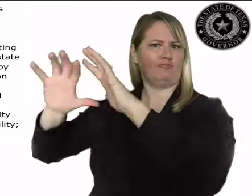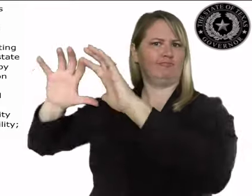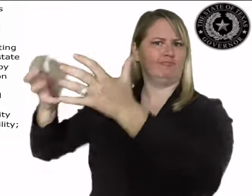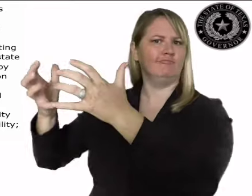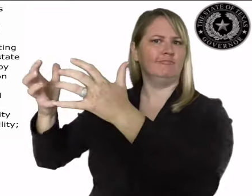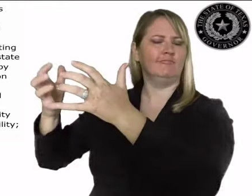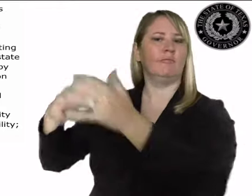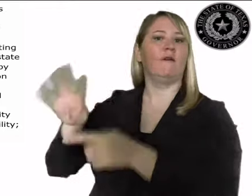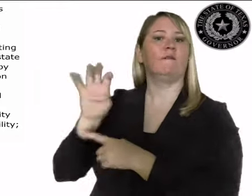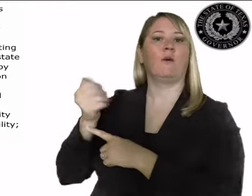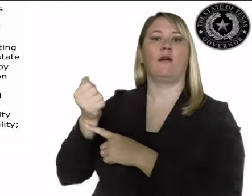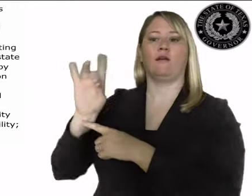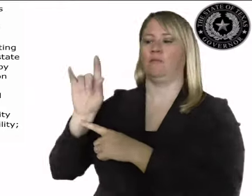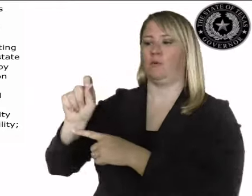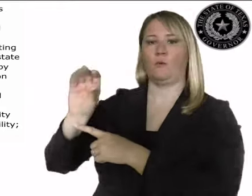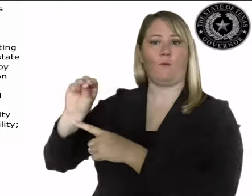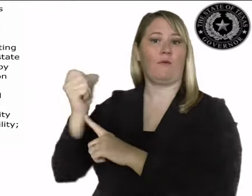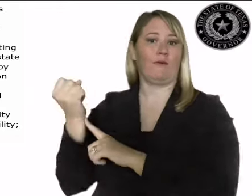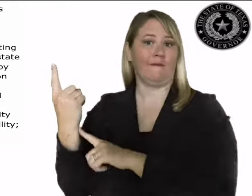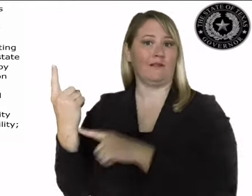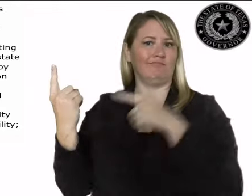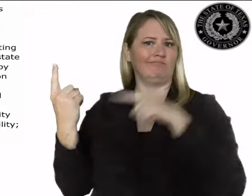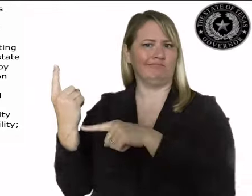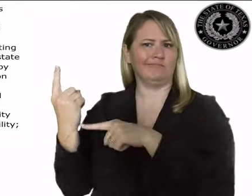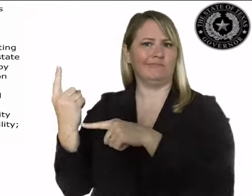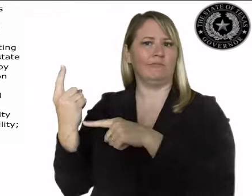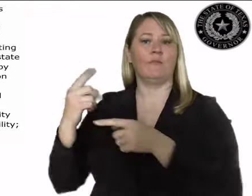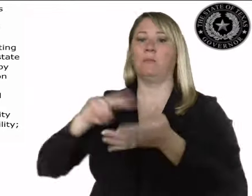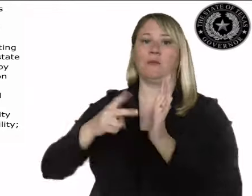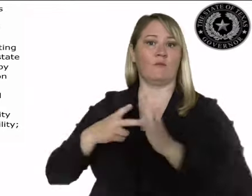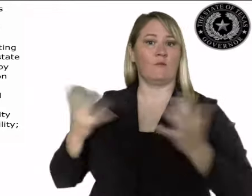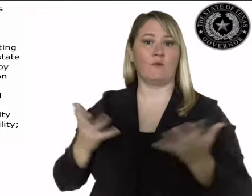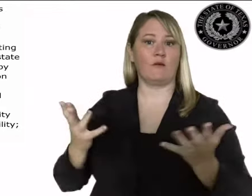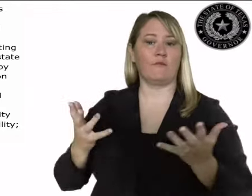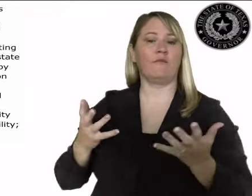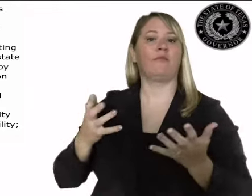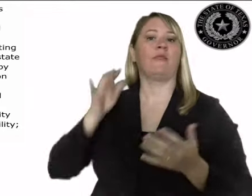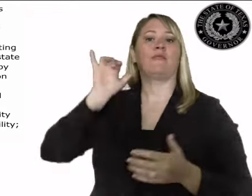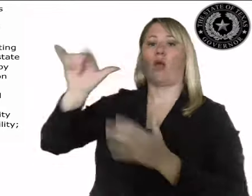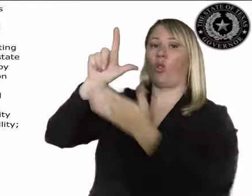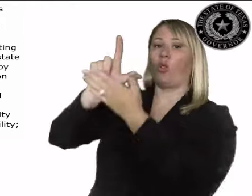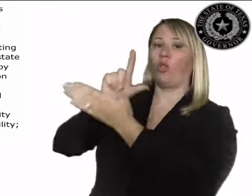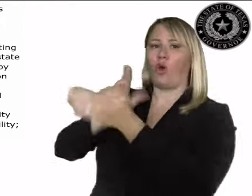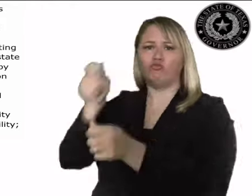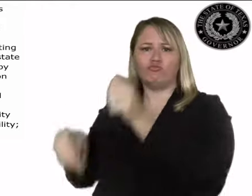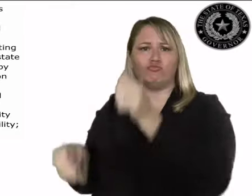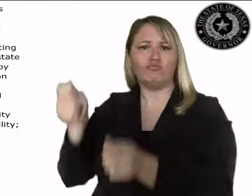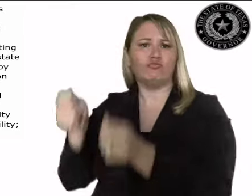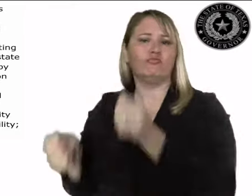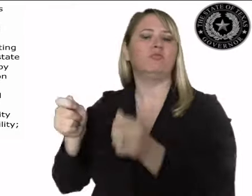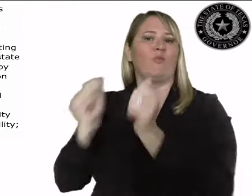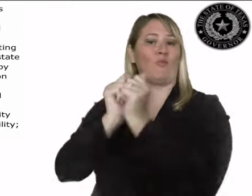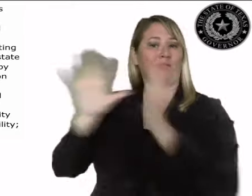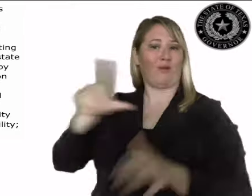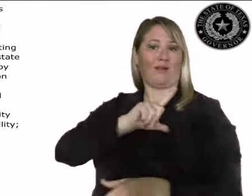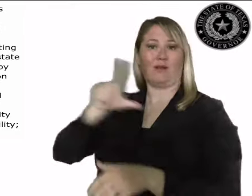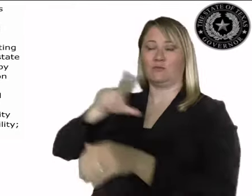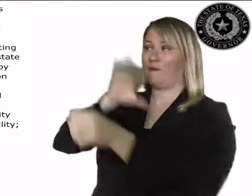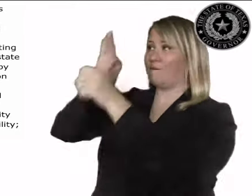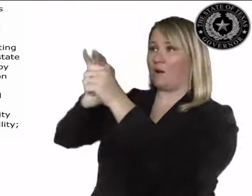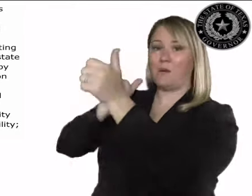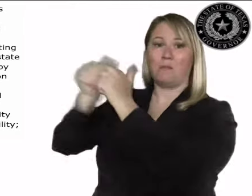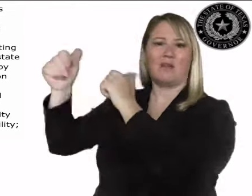.011 of the Texas Government Code, and expressly granted the governor broad authority to fulfill that